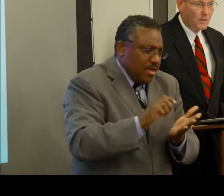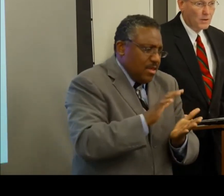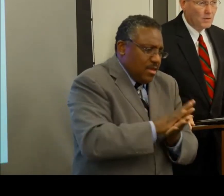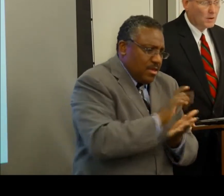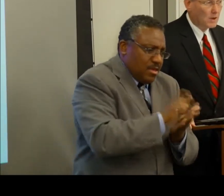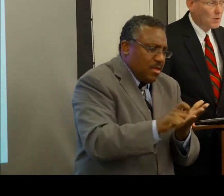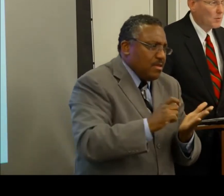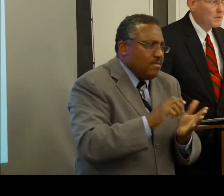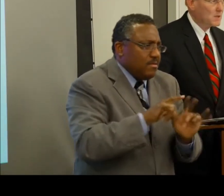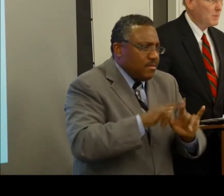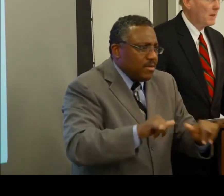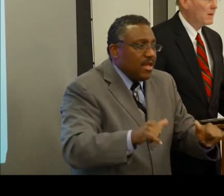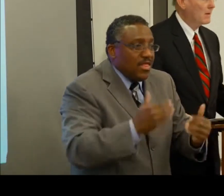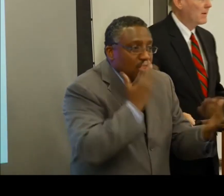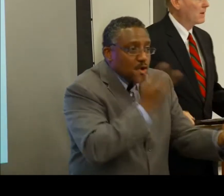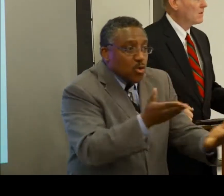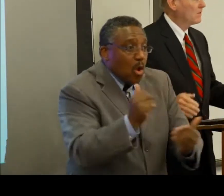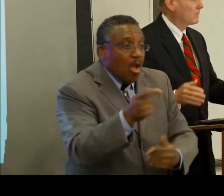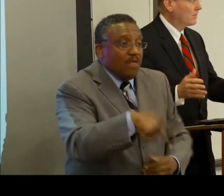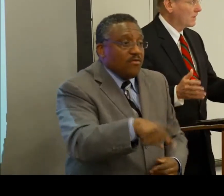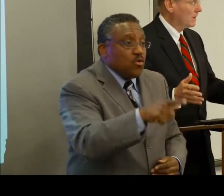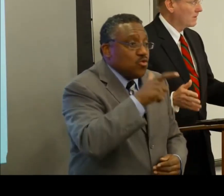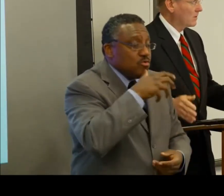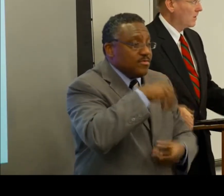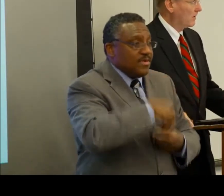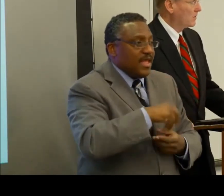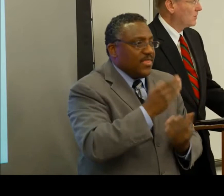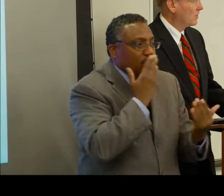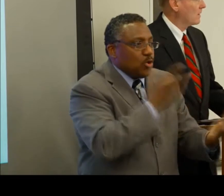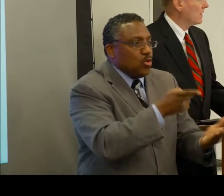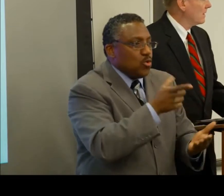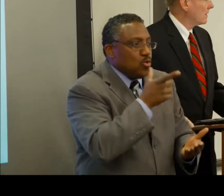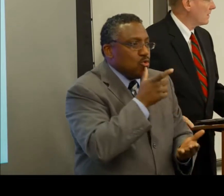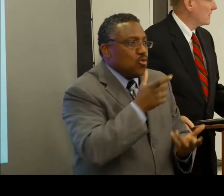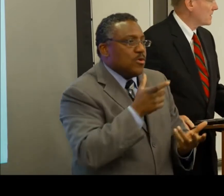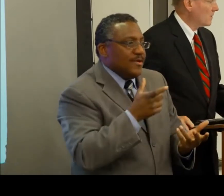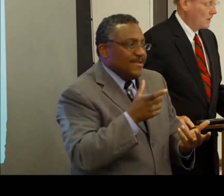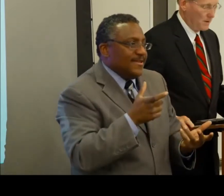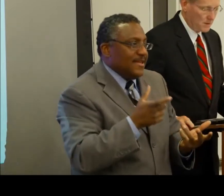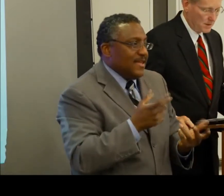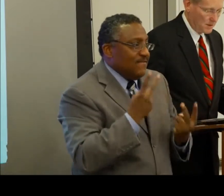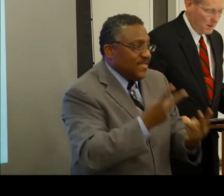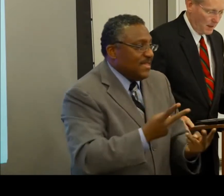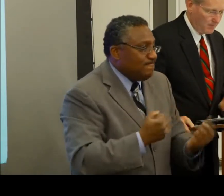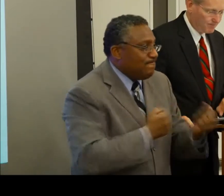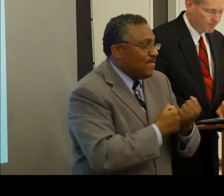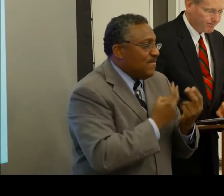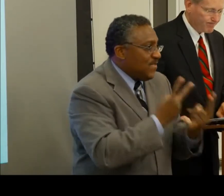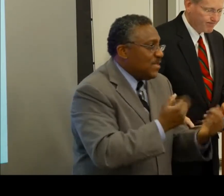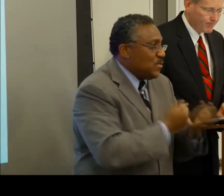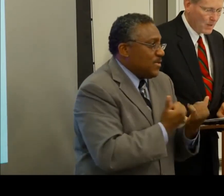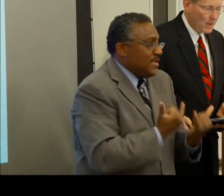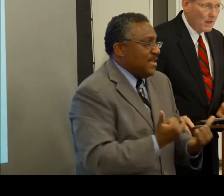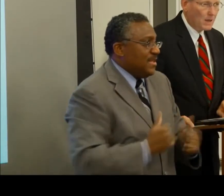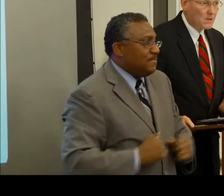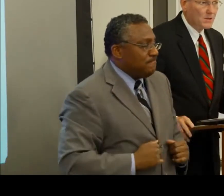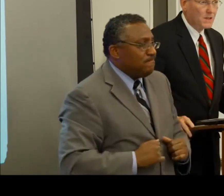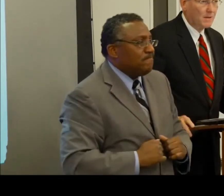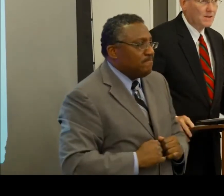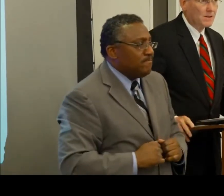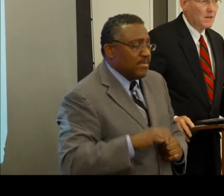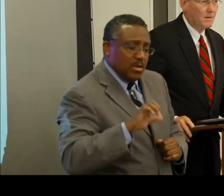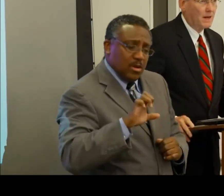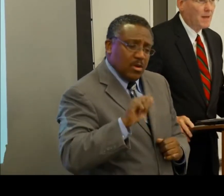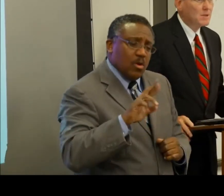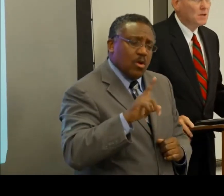all of you who are participating and thank you to all of you who are visiting with us today. As